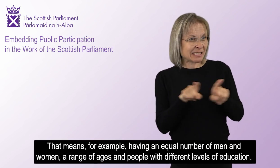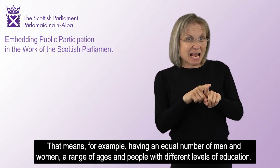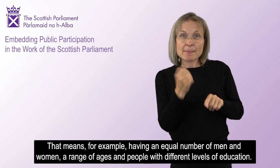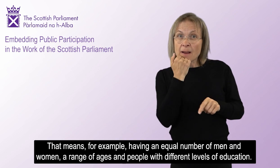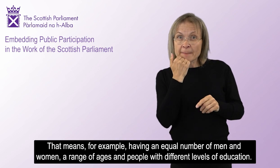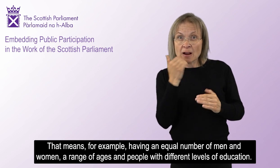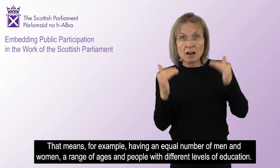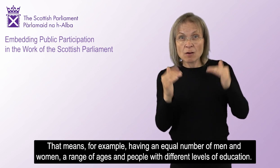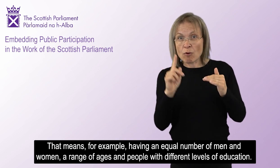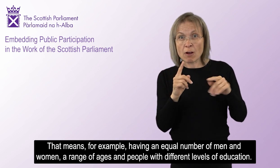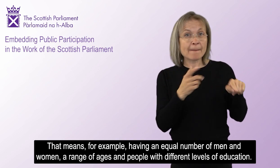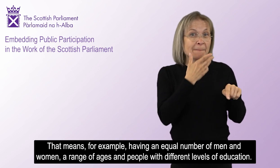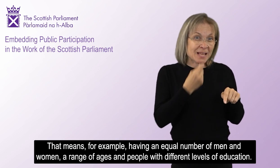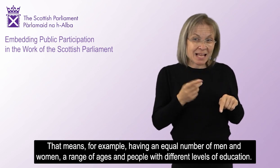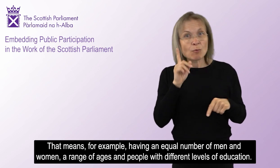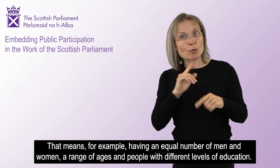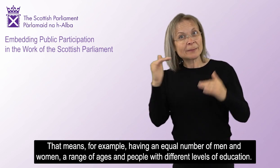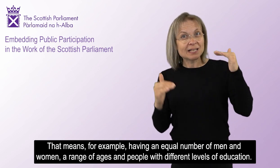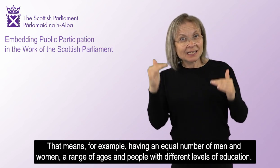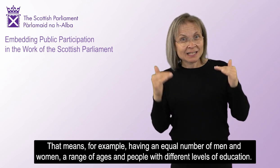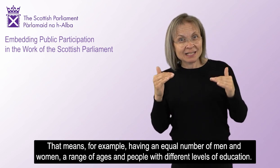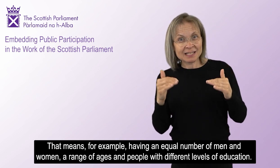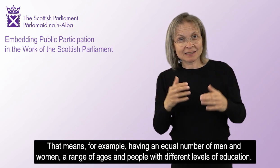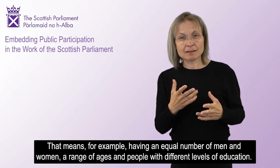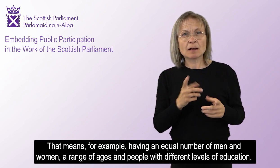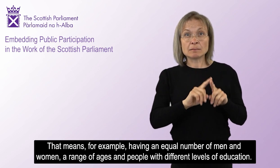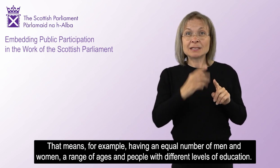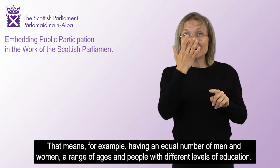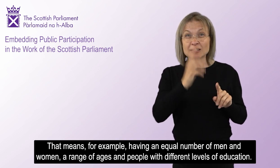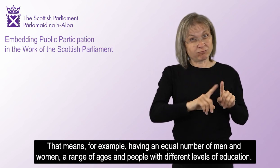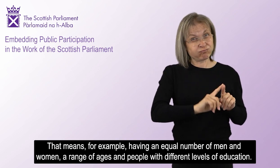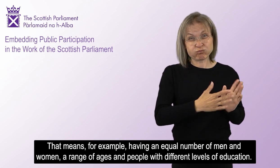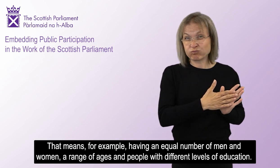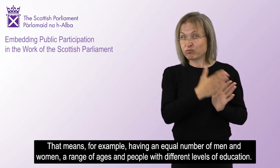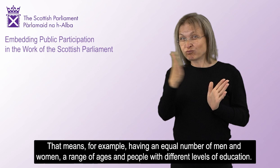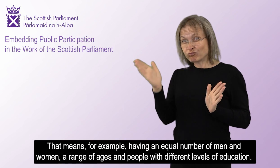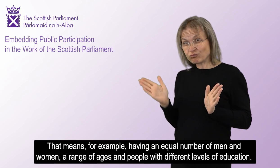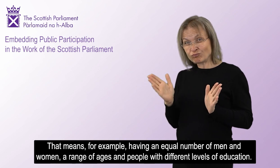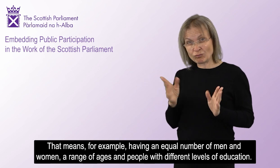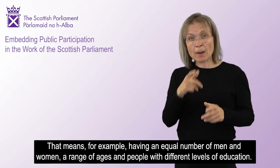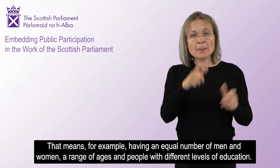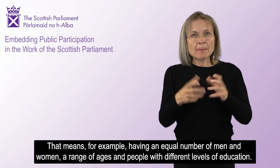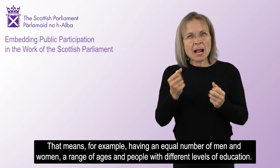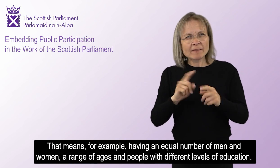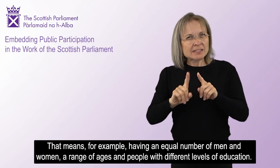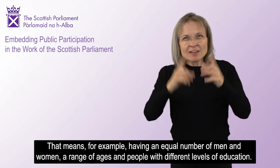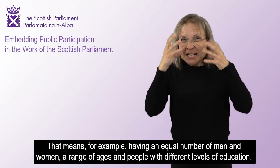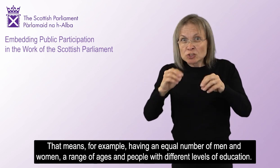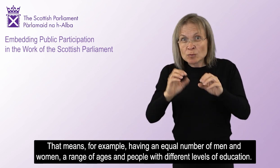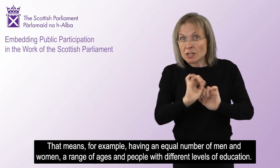That means, for example, having an equal number of men and women, a range of ages, and people with different levels